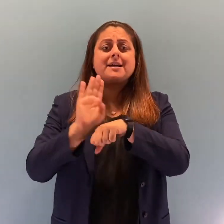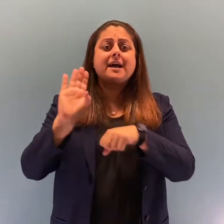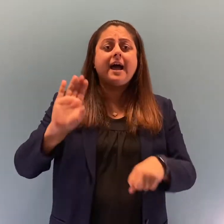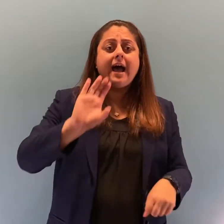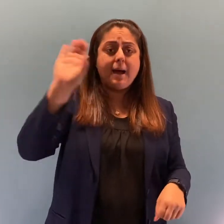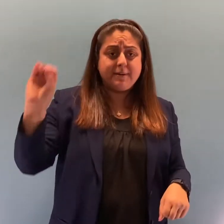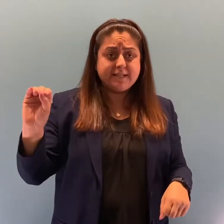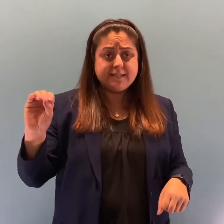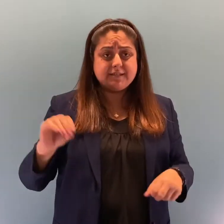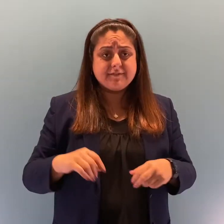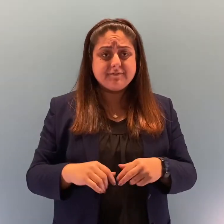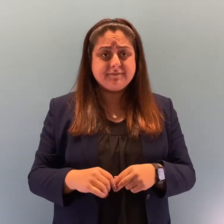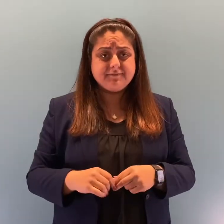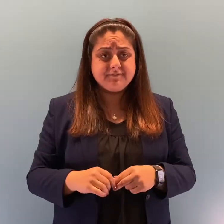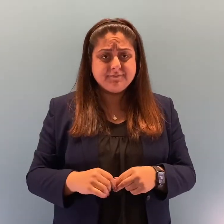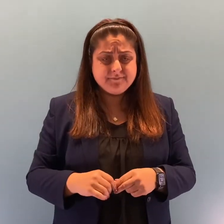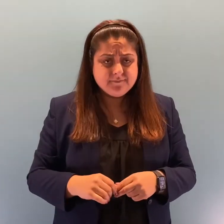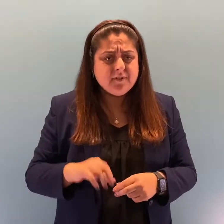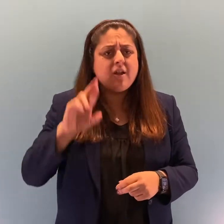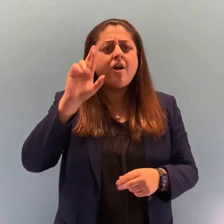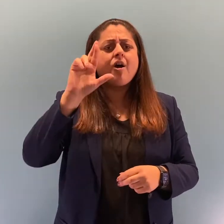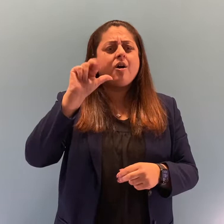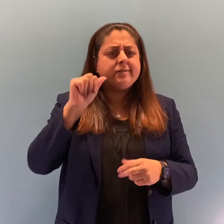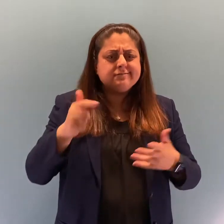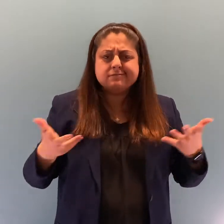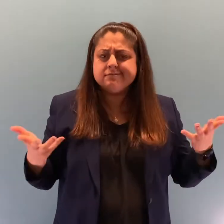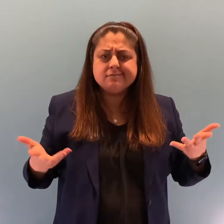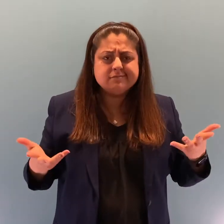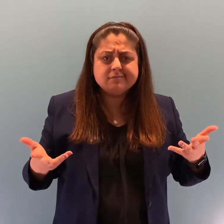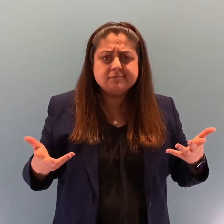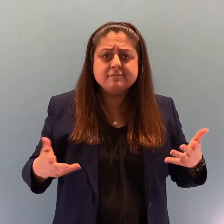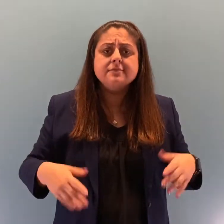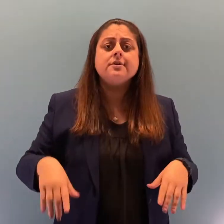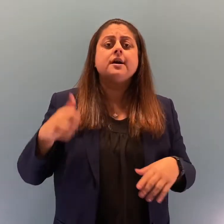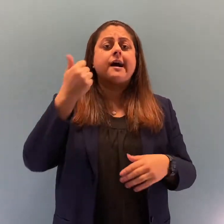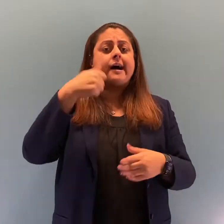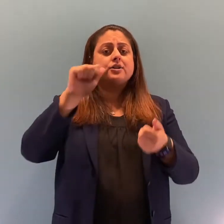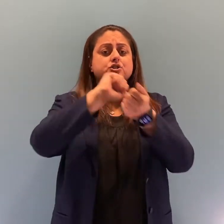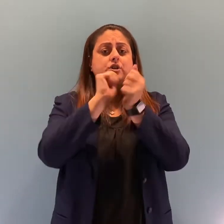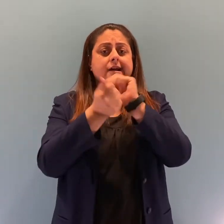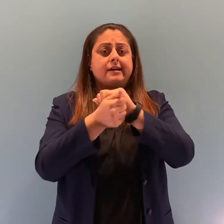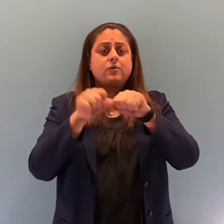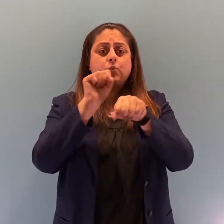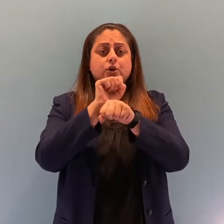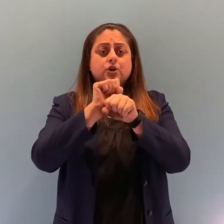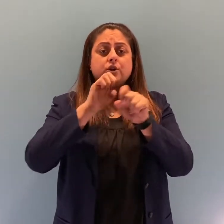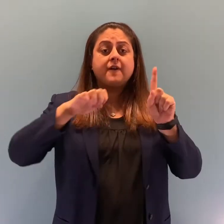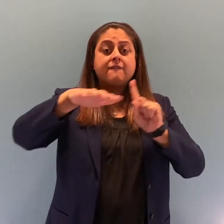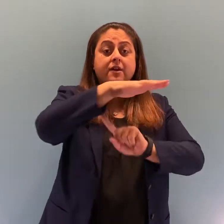A reasonable accommodation is any change in the work environment or in the way things are usually done to help a person with a disability